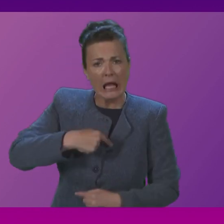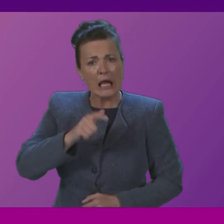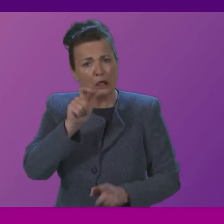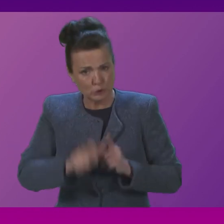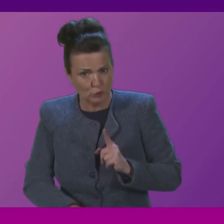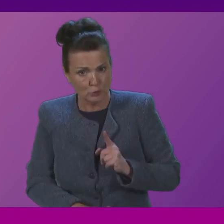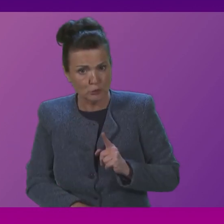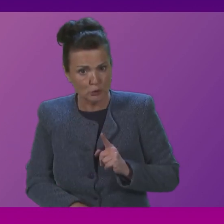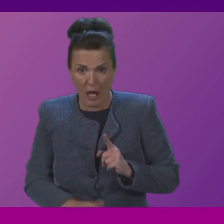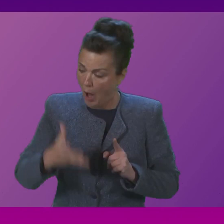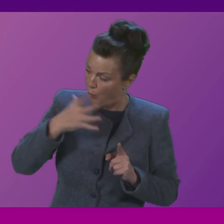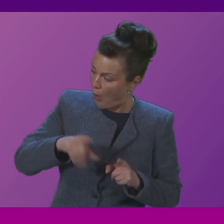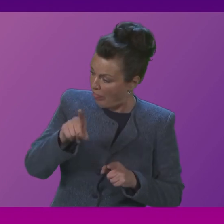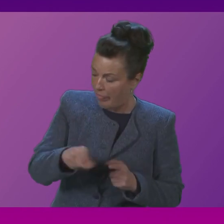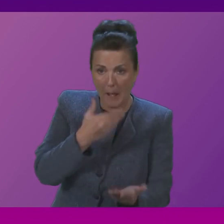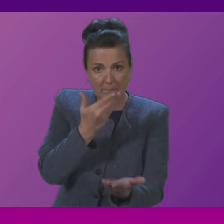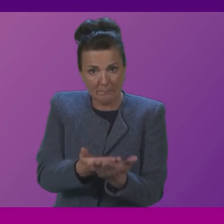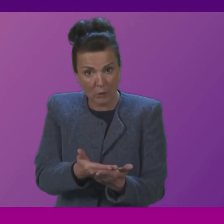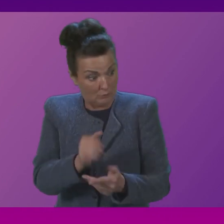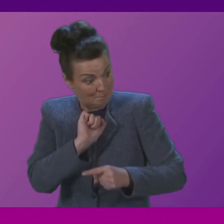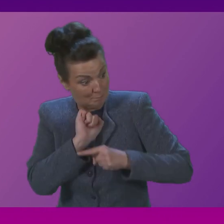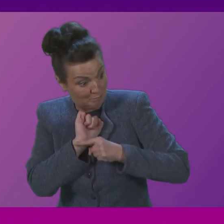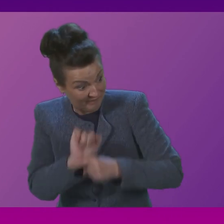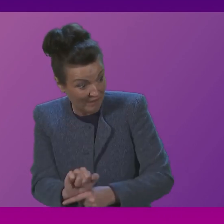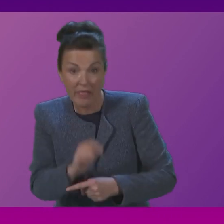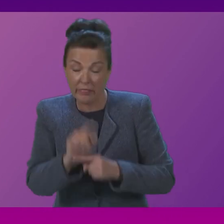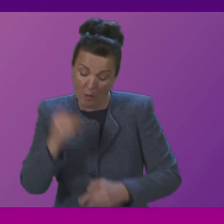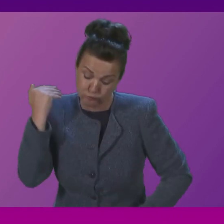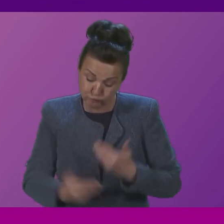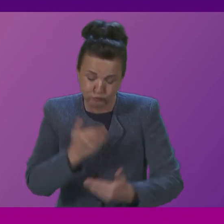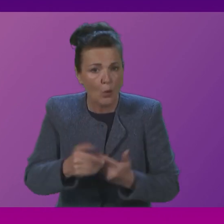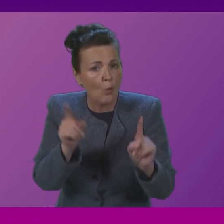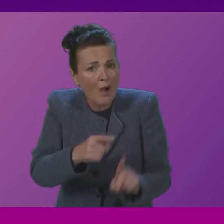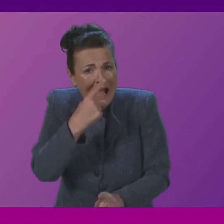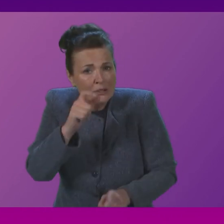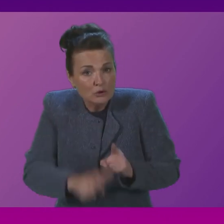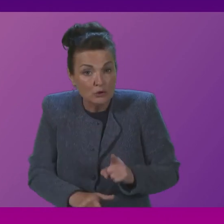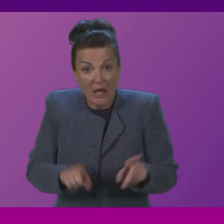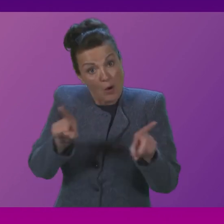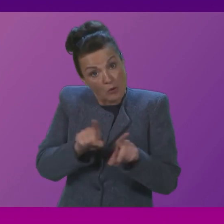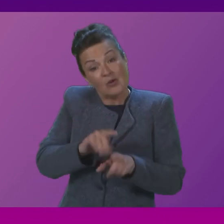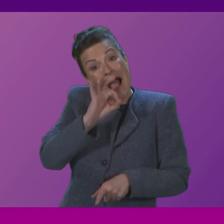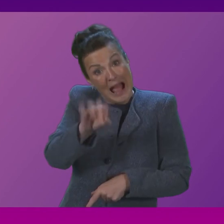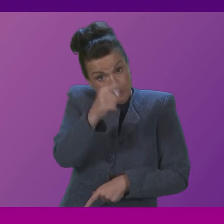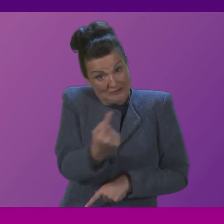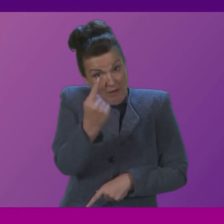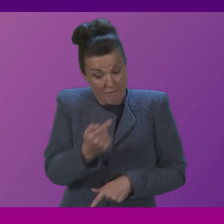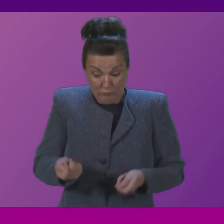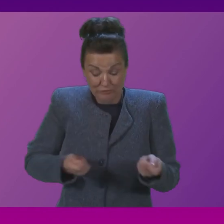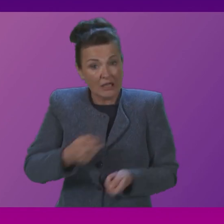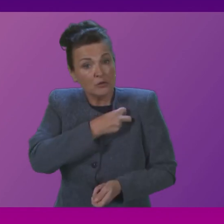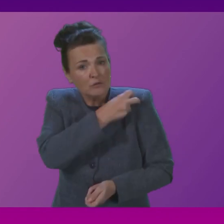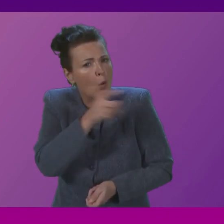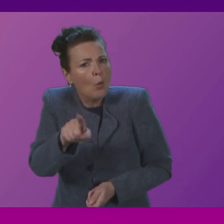prevent this bill being rushed through with very little debate secondly what action can you personally take to ensure that the